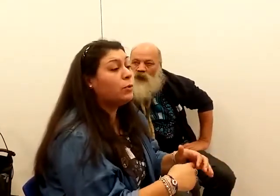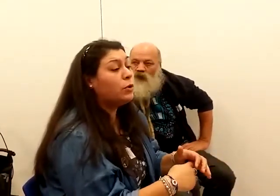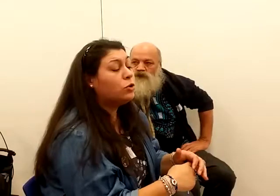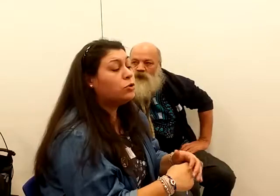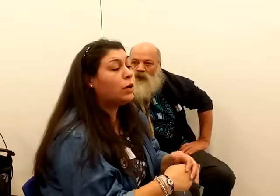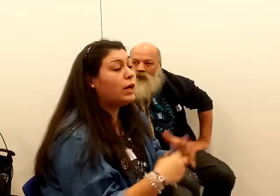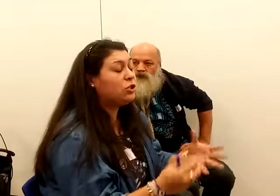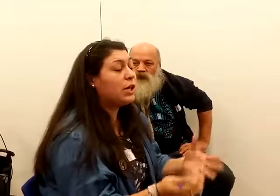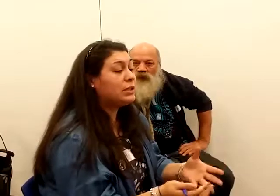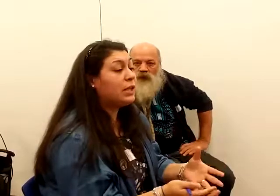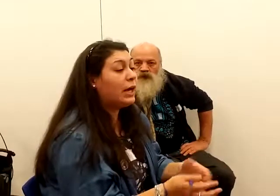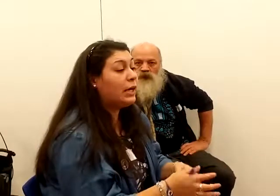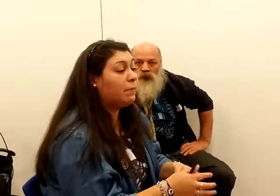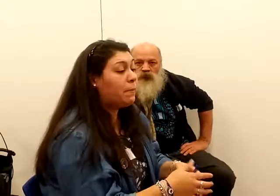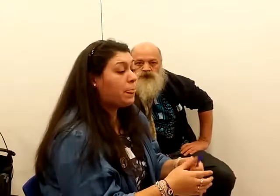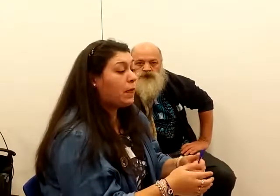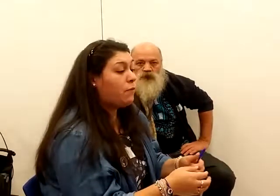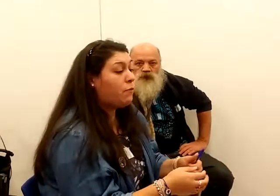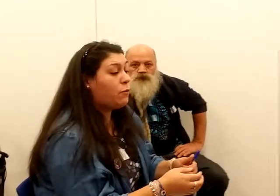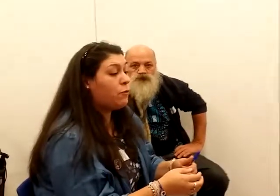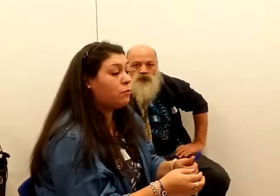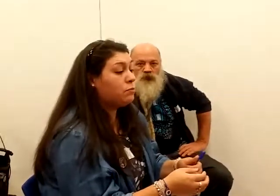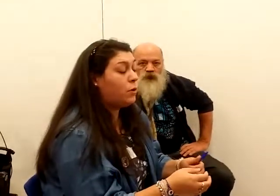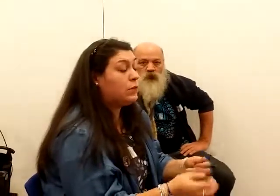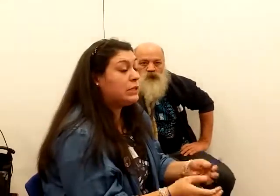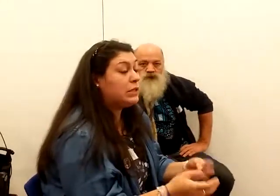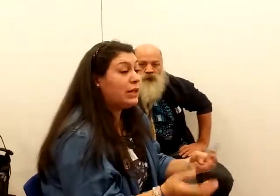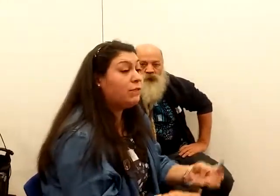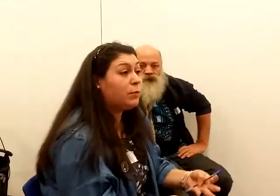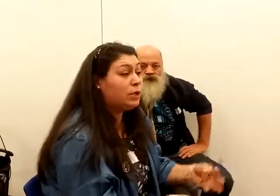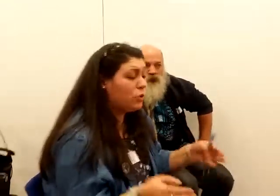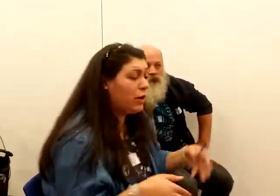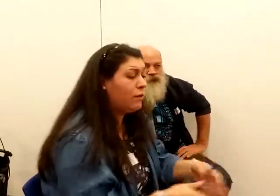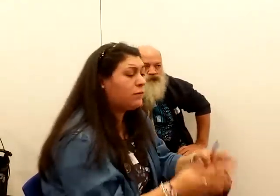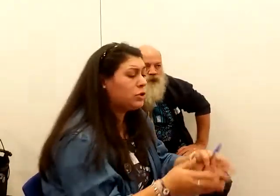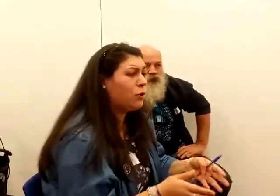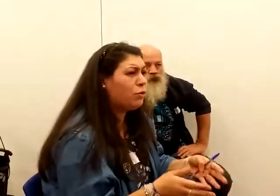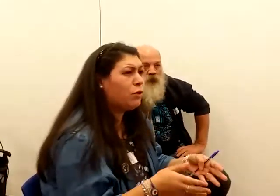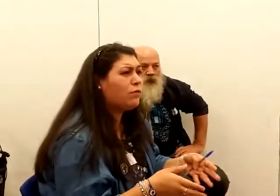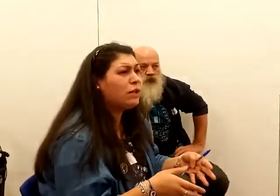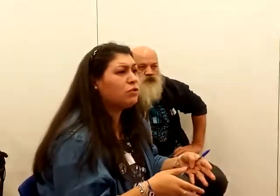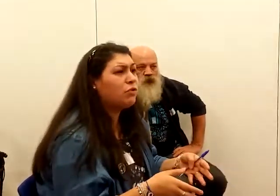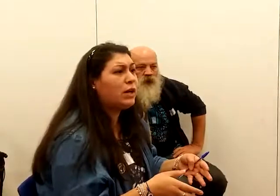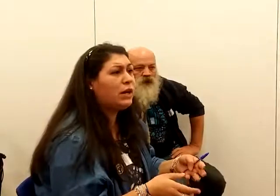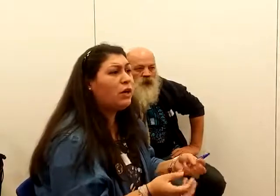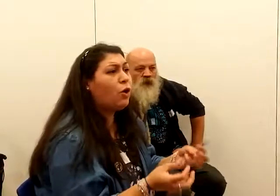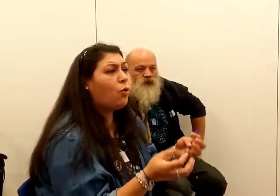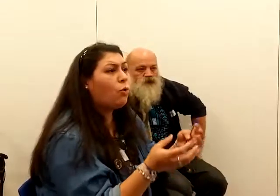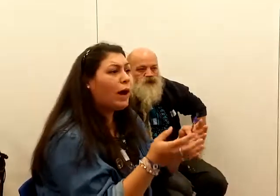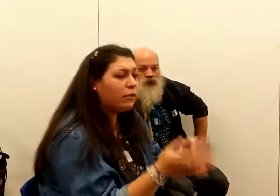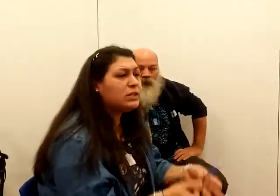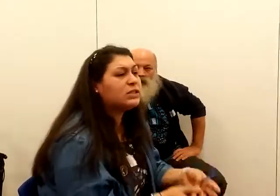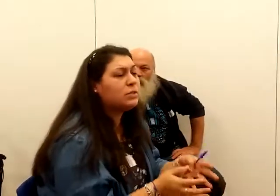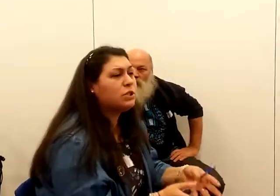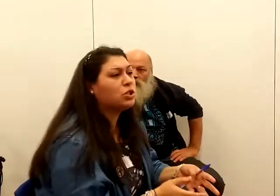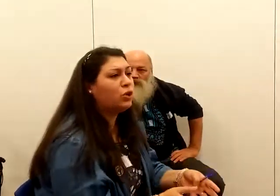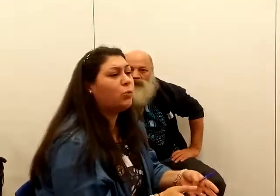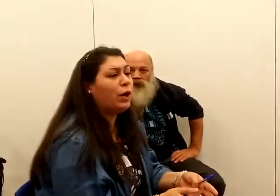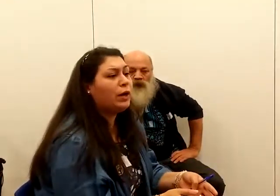try and translate for, obviously, the deaf community, how I want to go through Universal Credit, how the system is going to